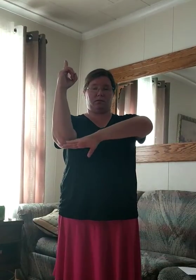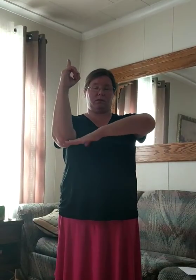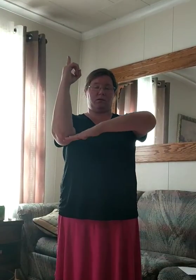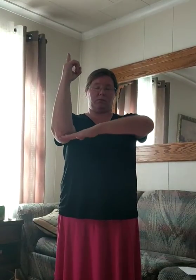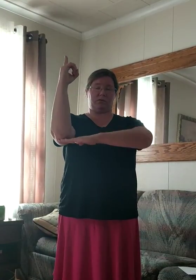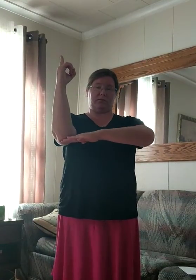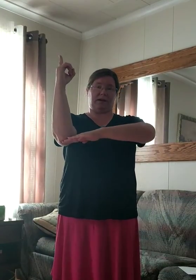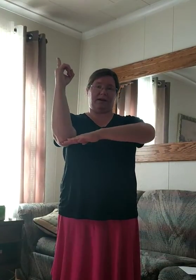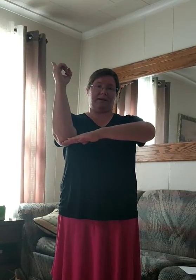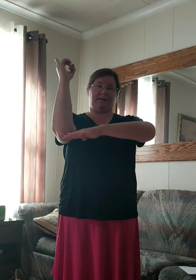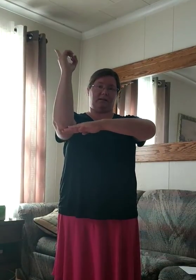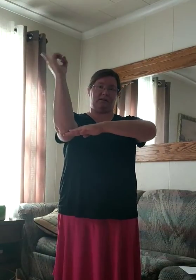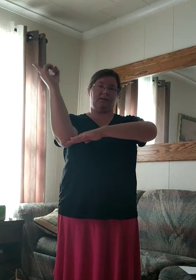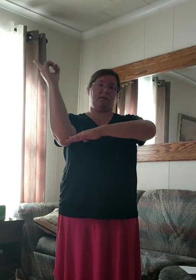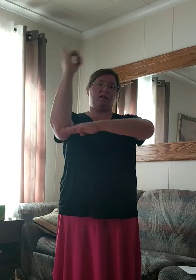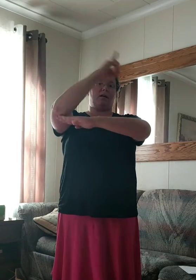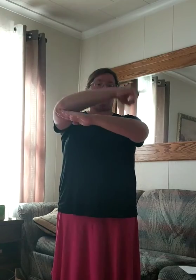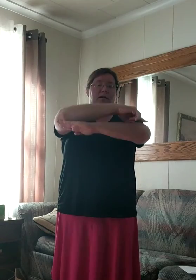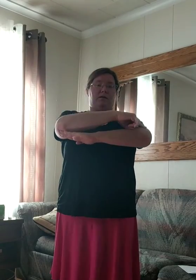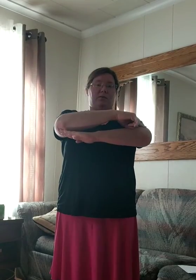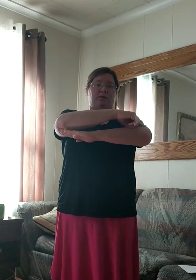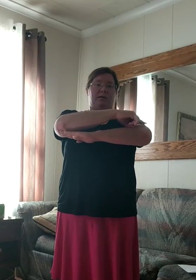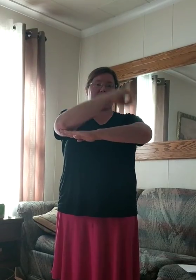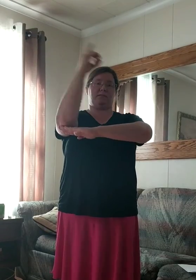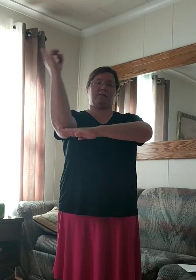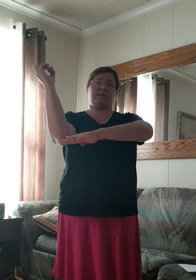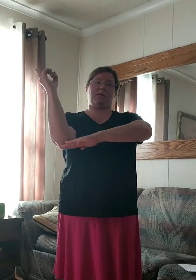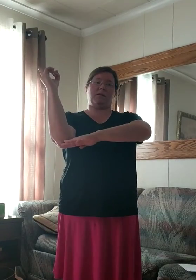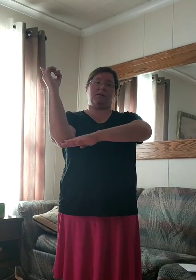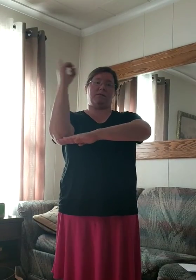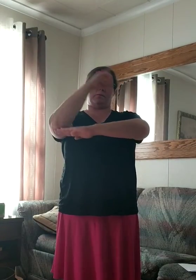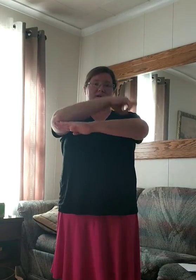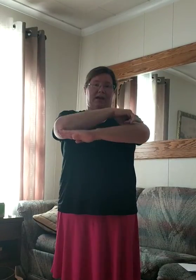put your flat hand here, and you come across for day.